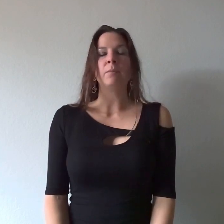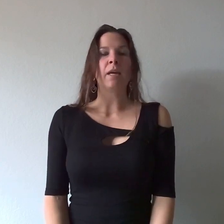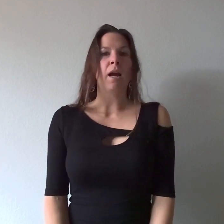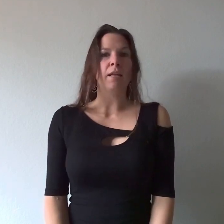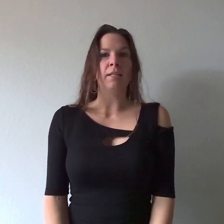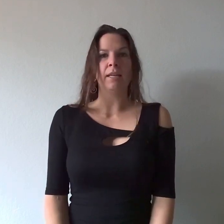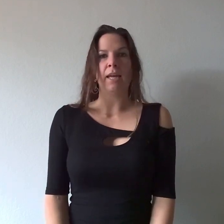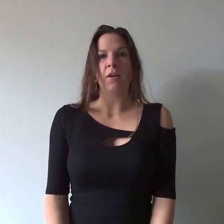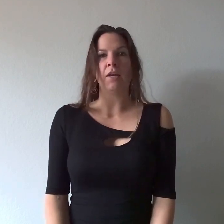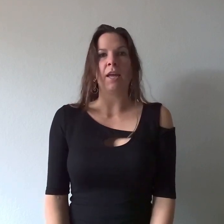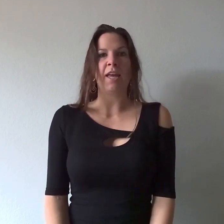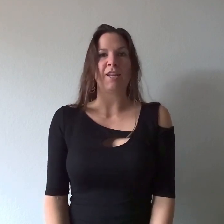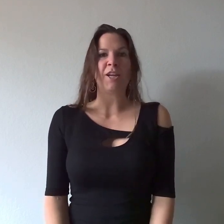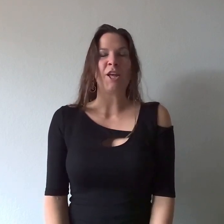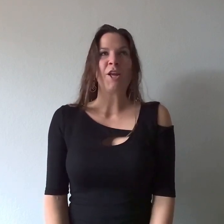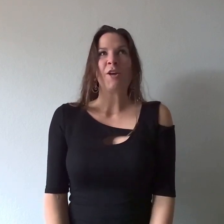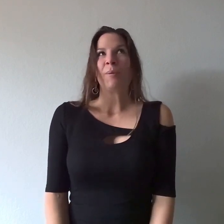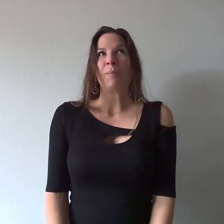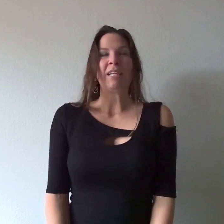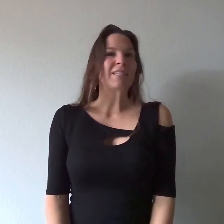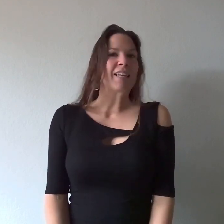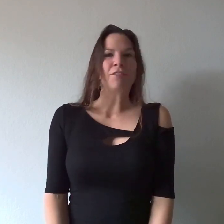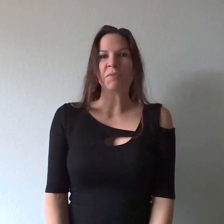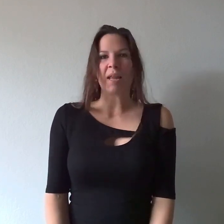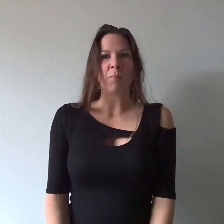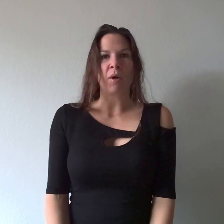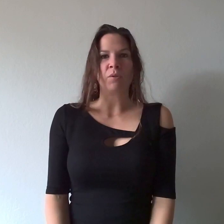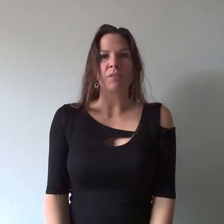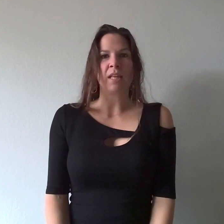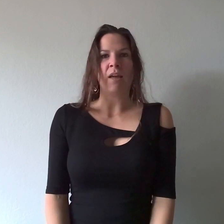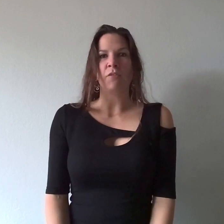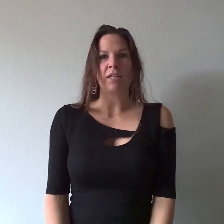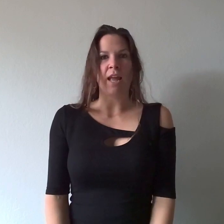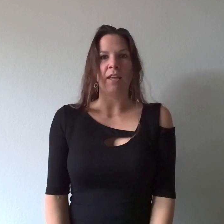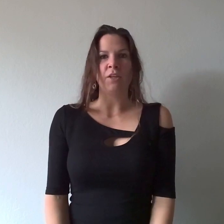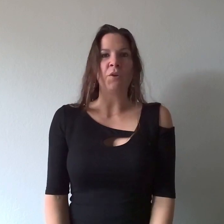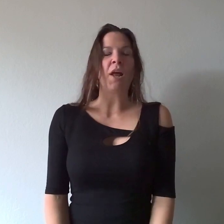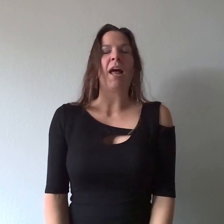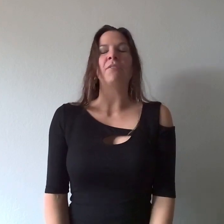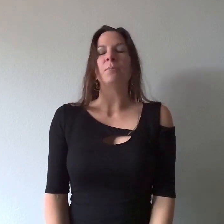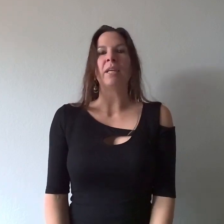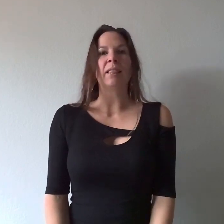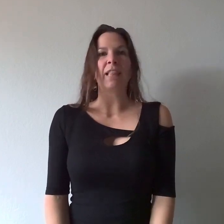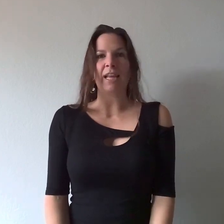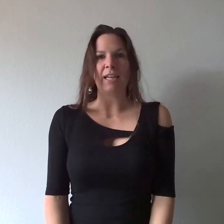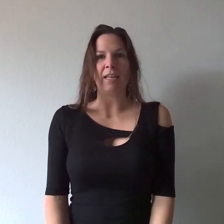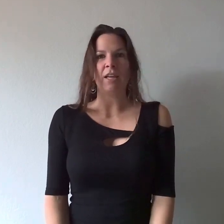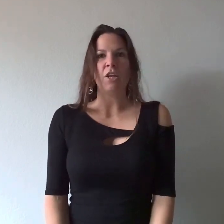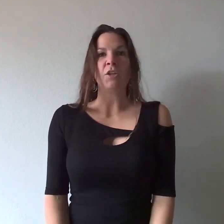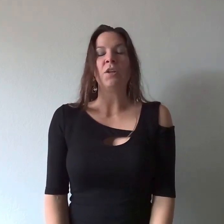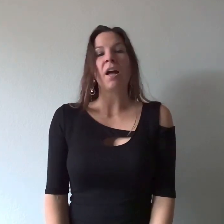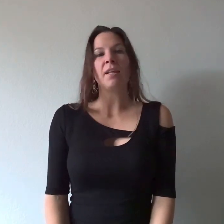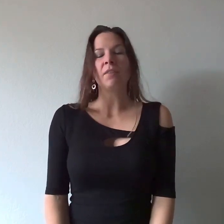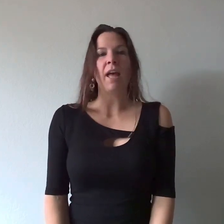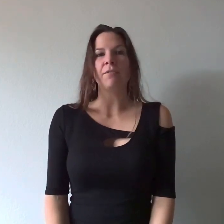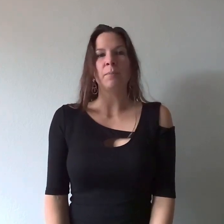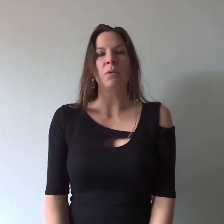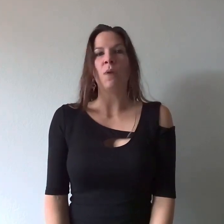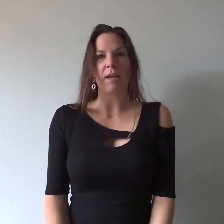be kind and caring and peace love and rainbows everyday you do not have to be a lady you do not even have to be right